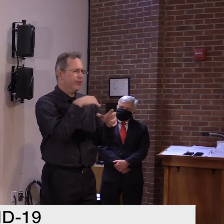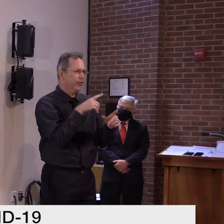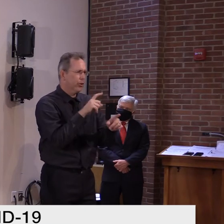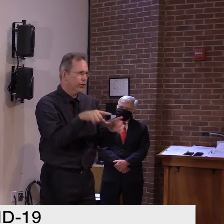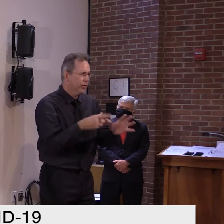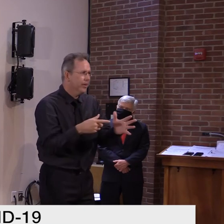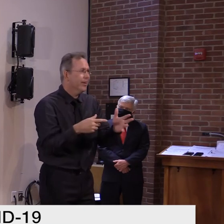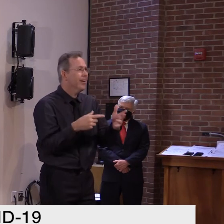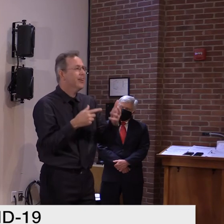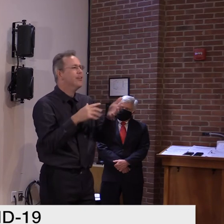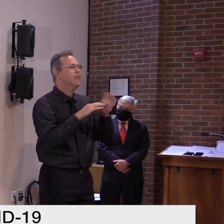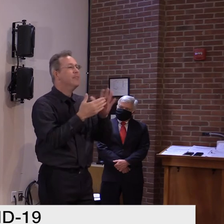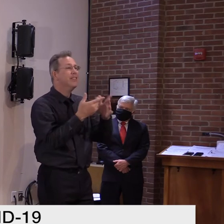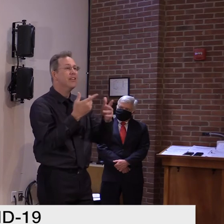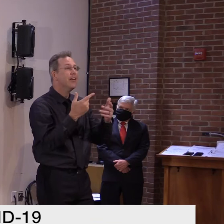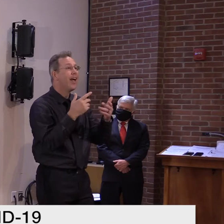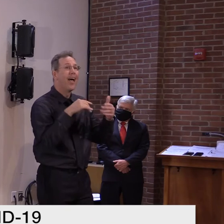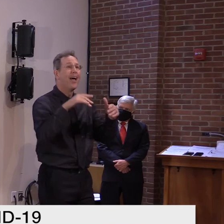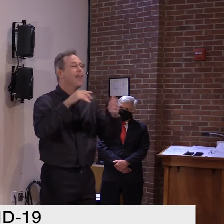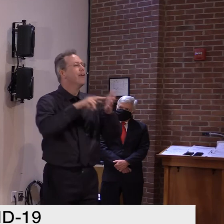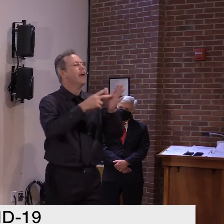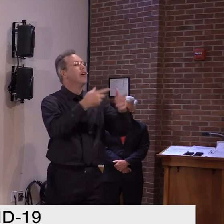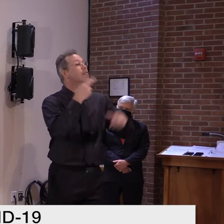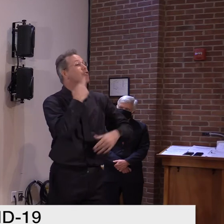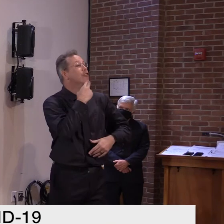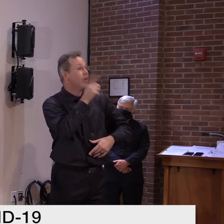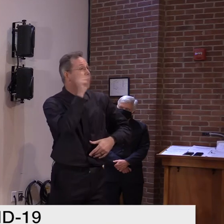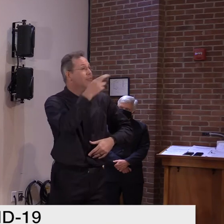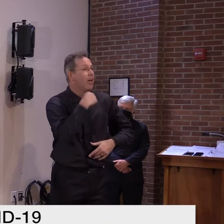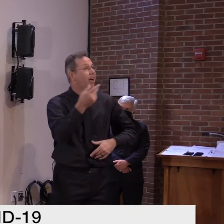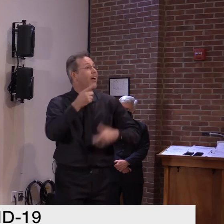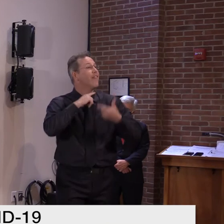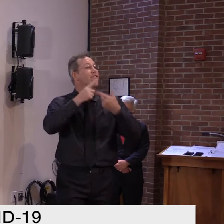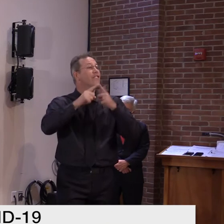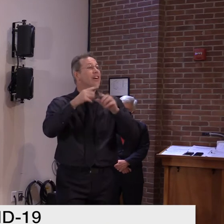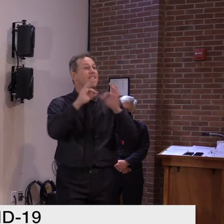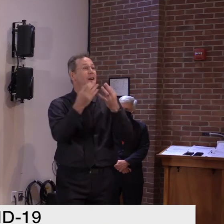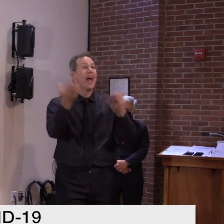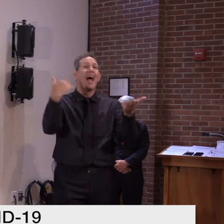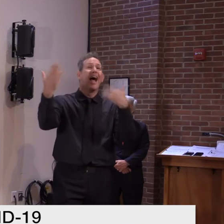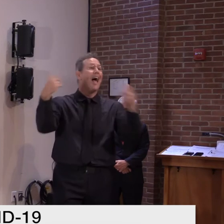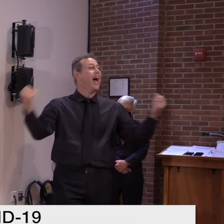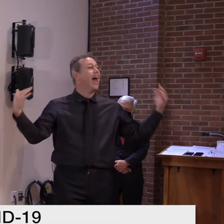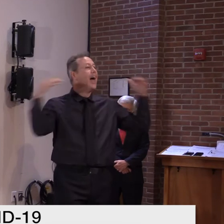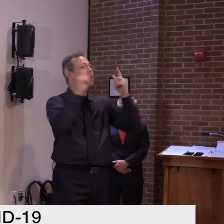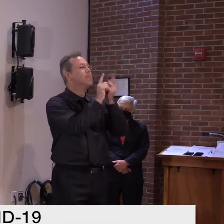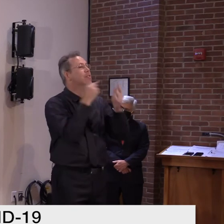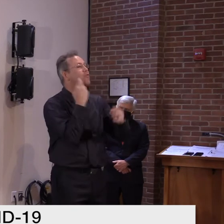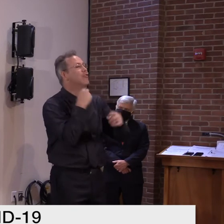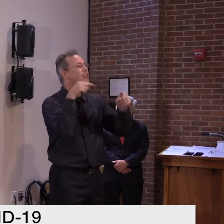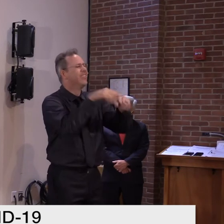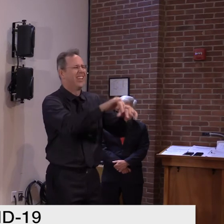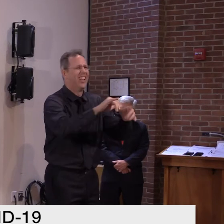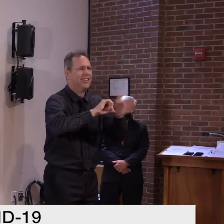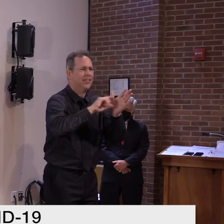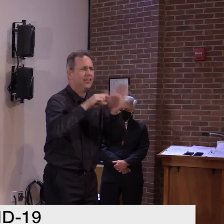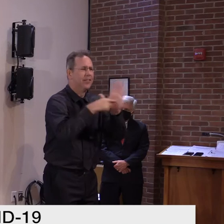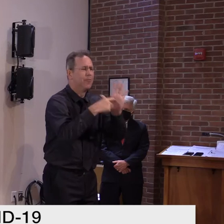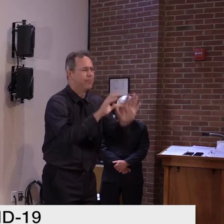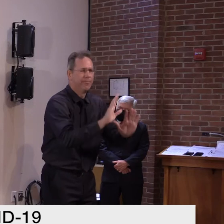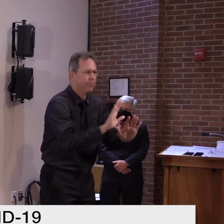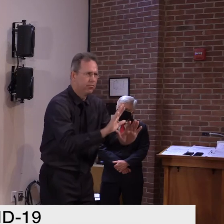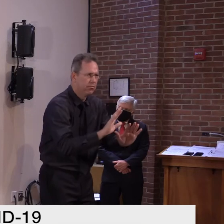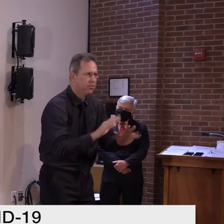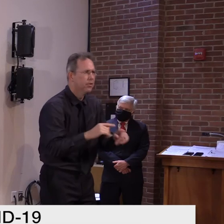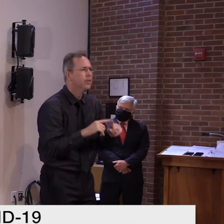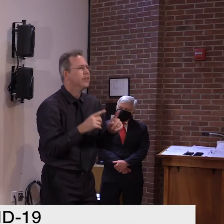are guidelines in place once you get there. Um, so much different than you going out, uh, with your neighbor for an hour or two